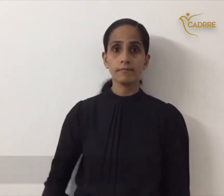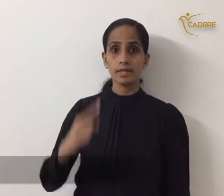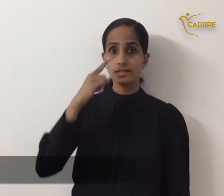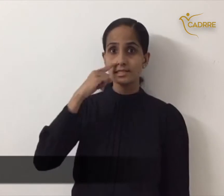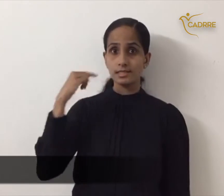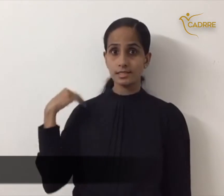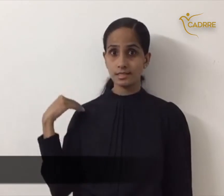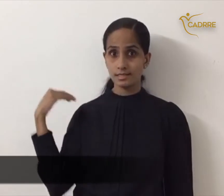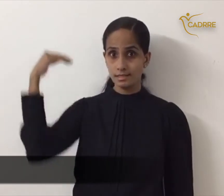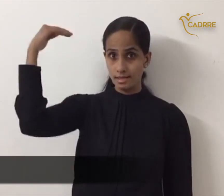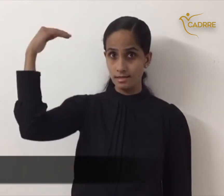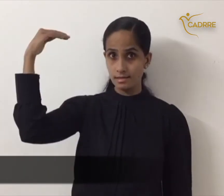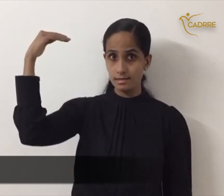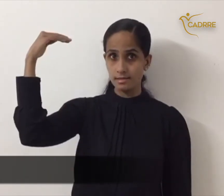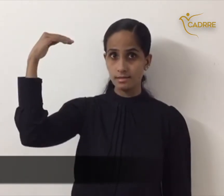older sister